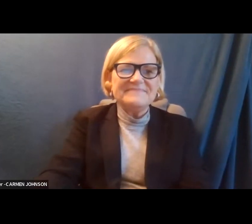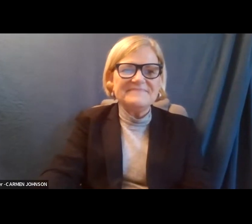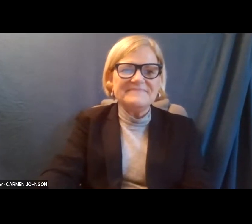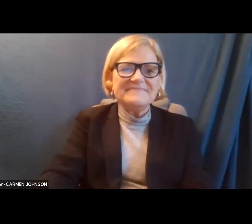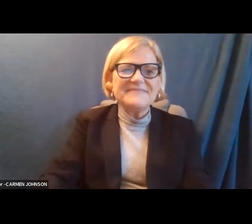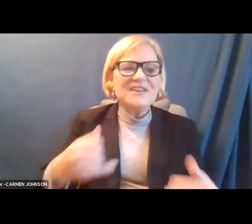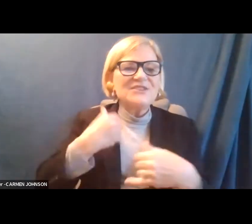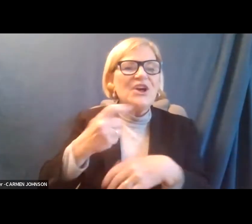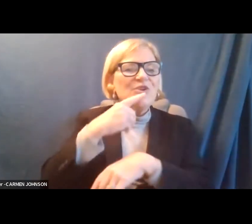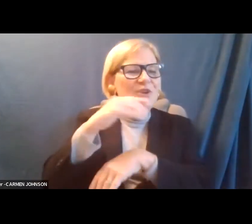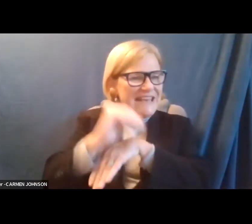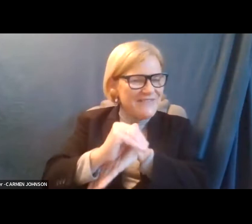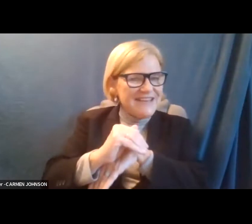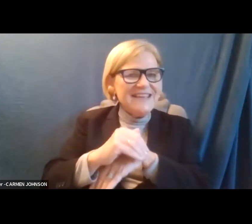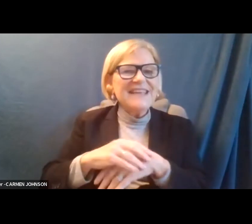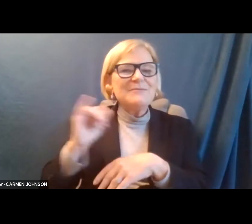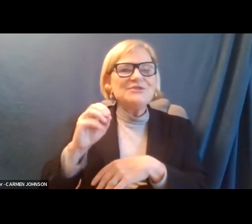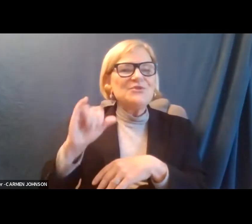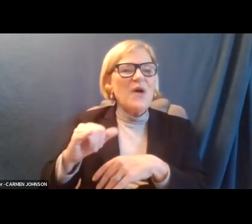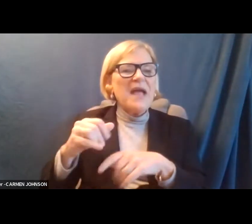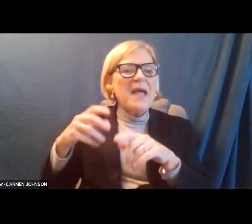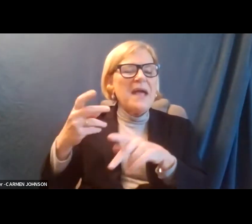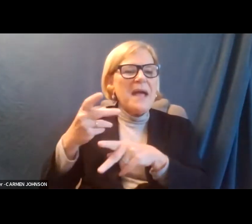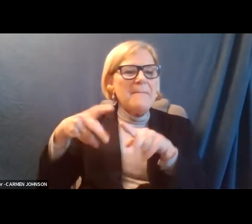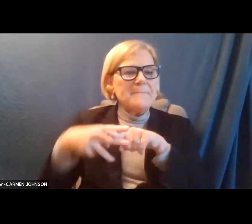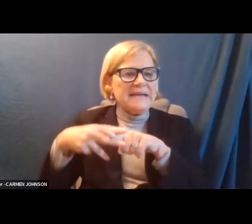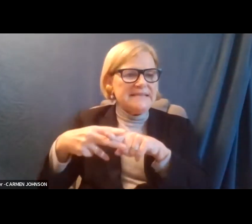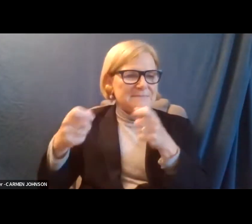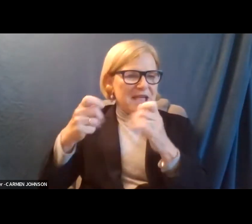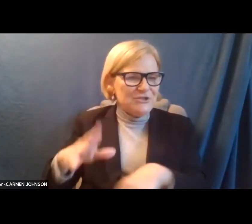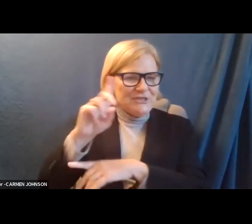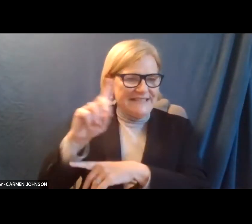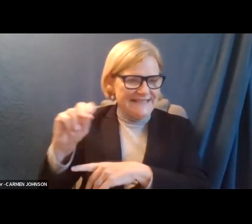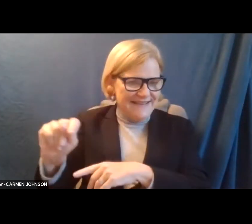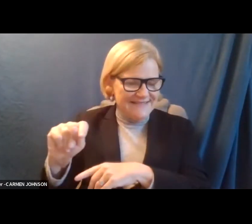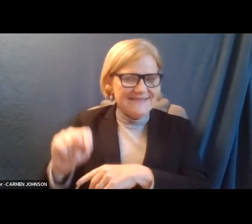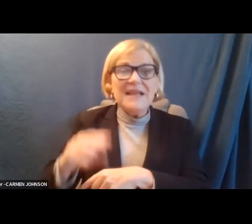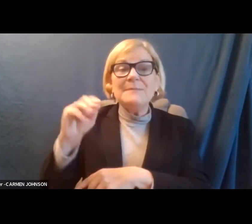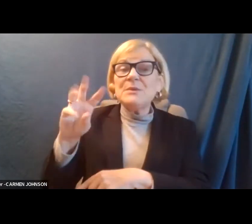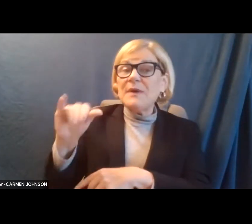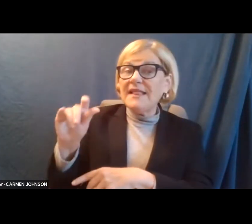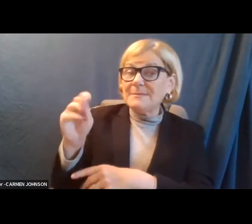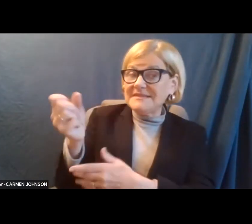Good evening, Gio Joy, maintenance manager at DDOT. Ms. Williams.